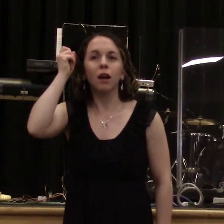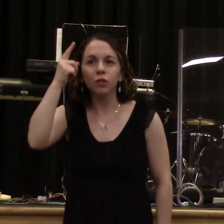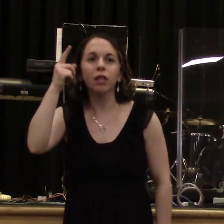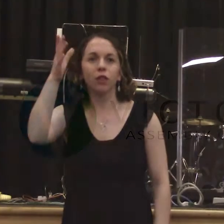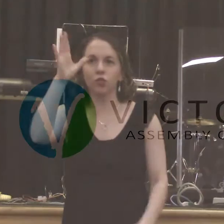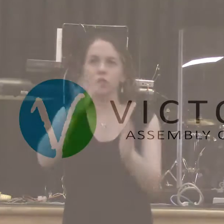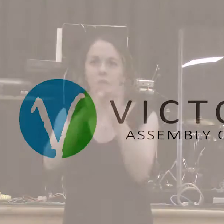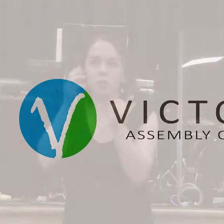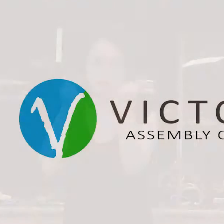star.